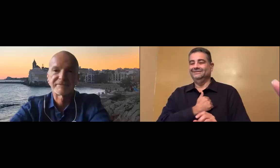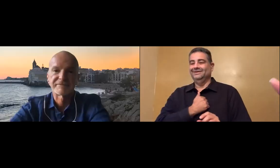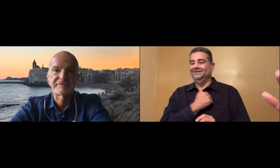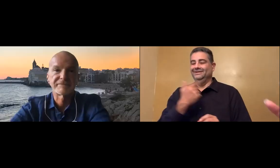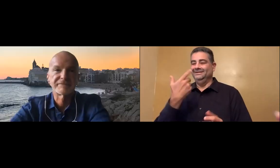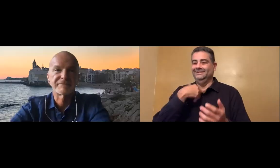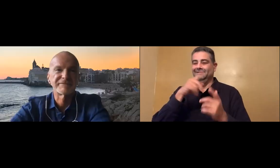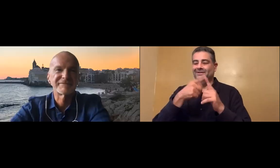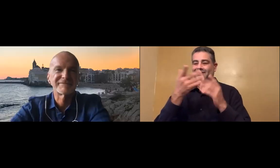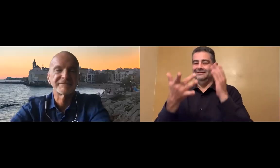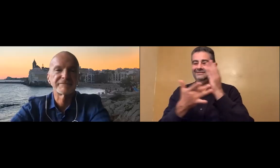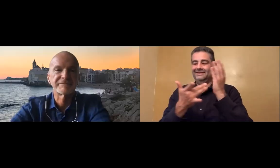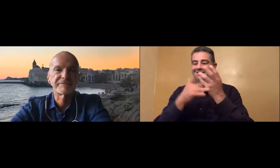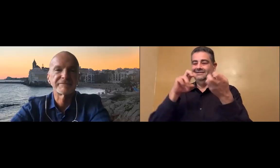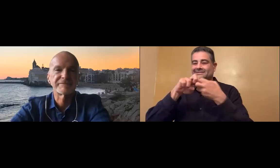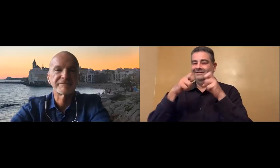Okay.